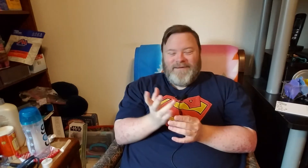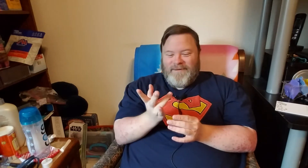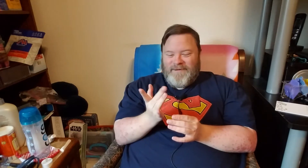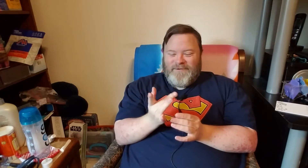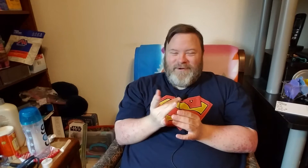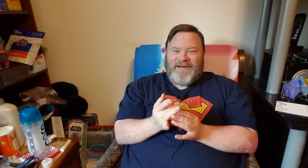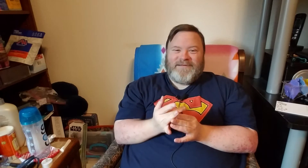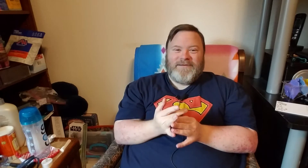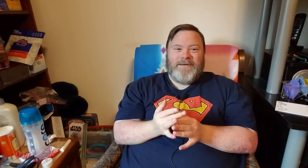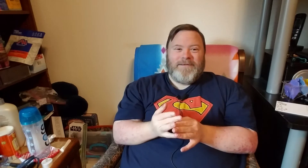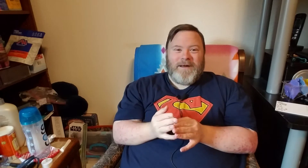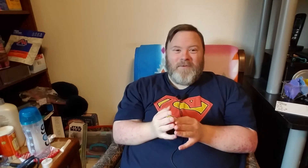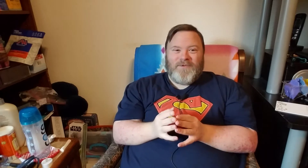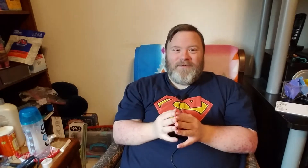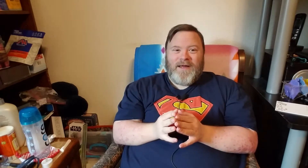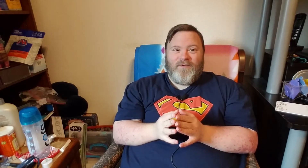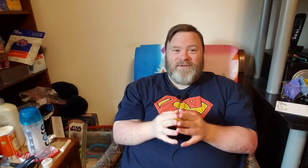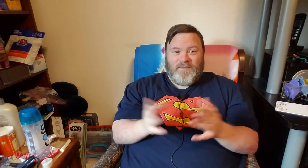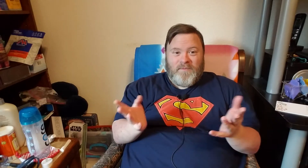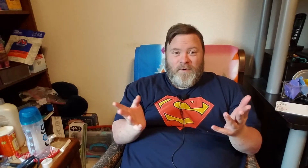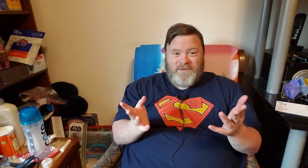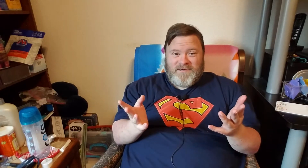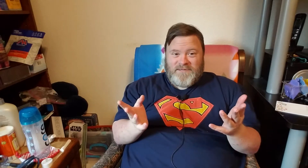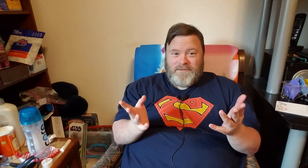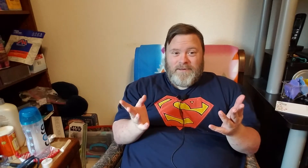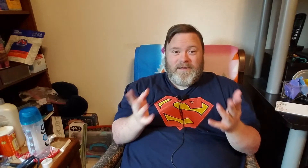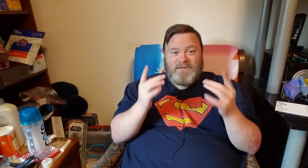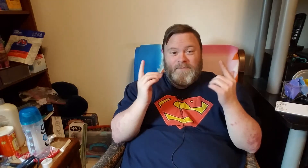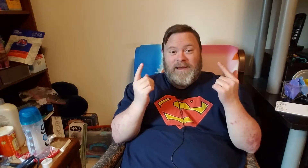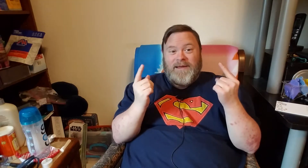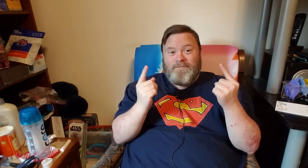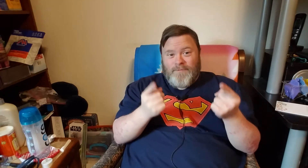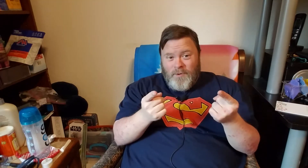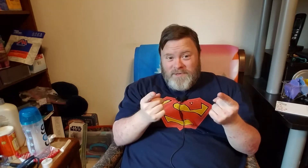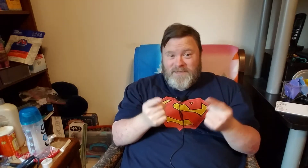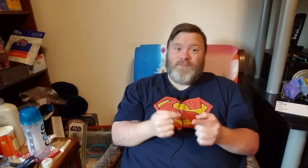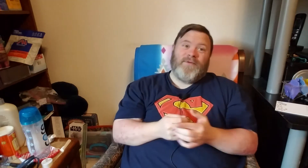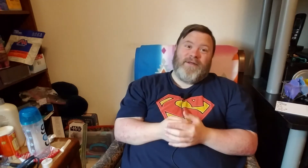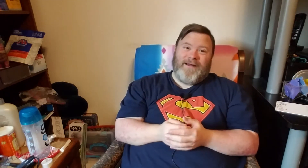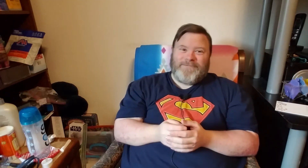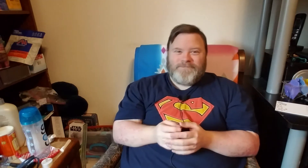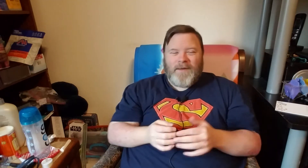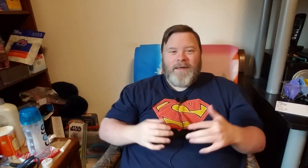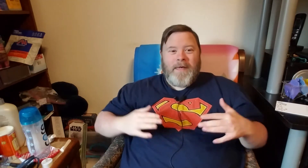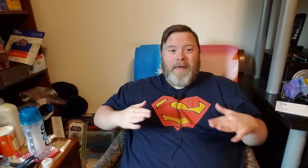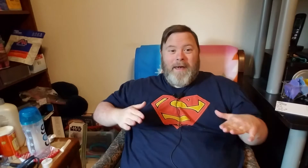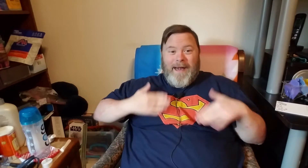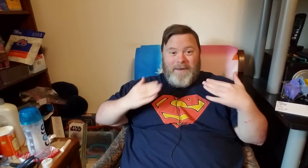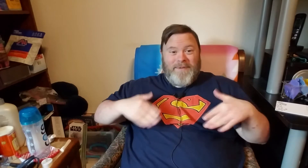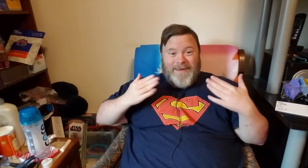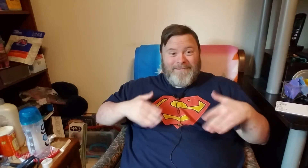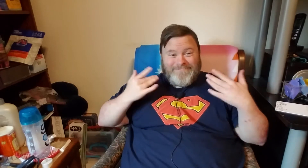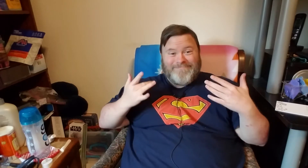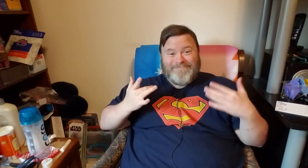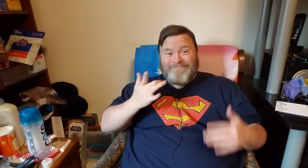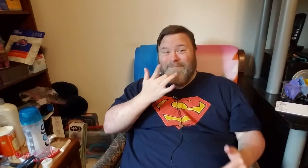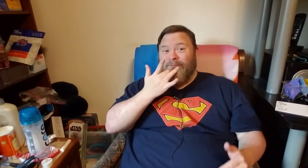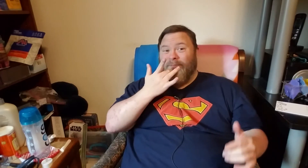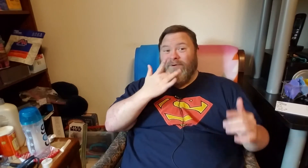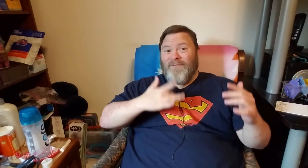anyways I will do that with some emotions some emotions with that happy birthday